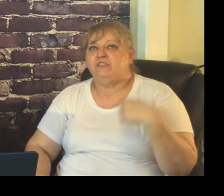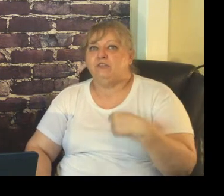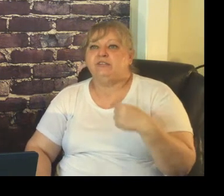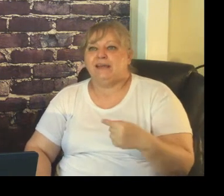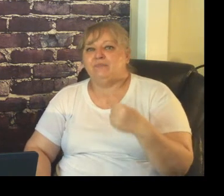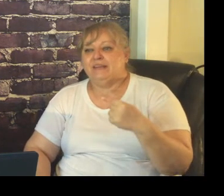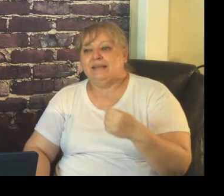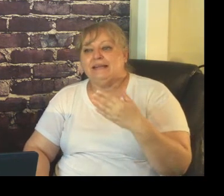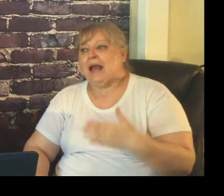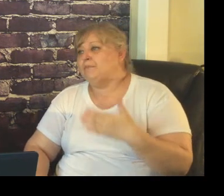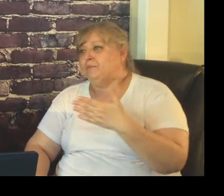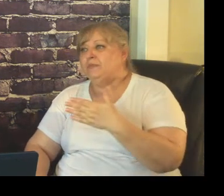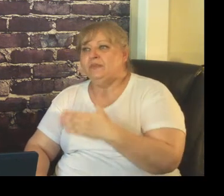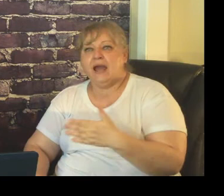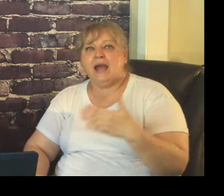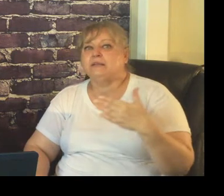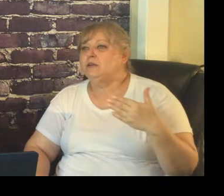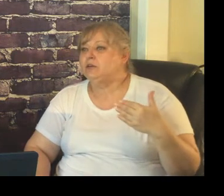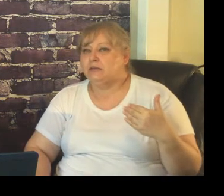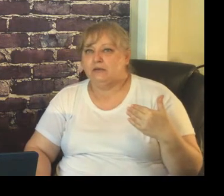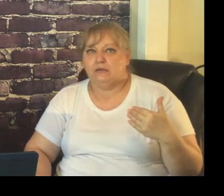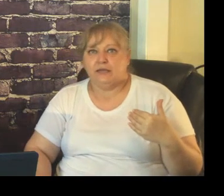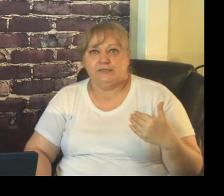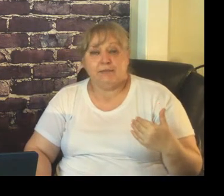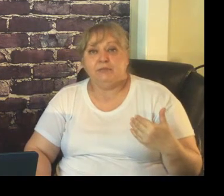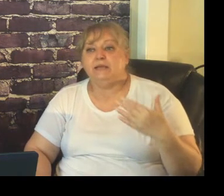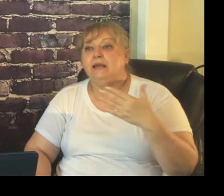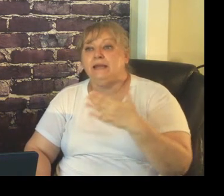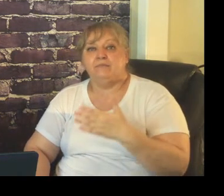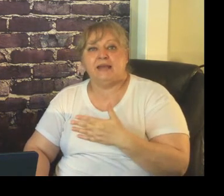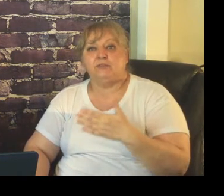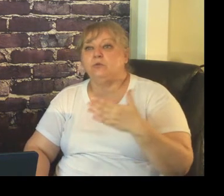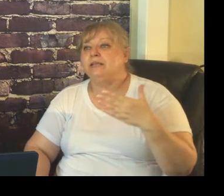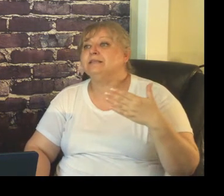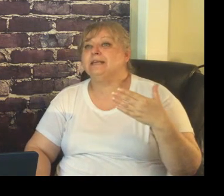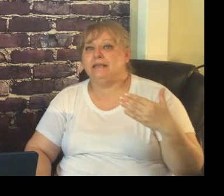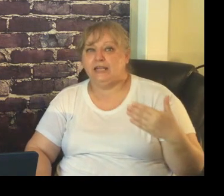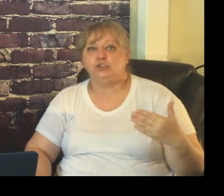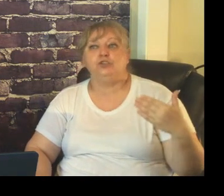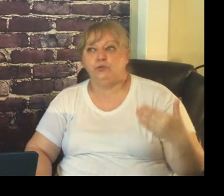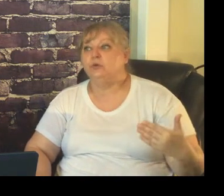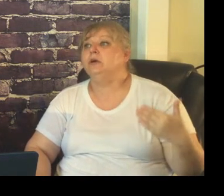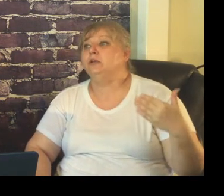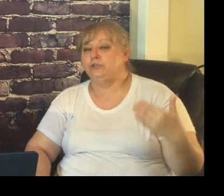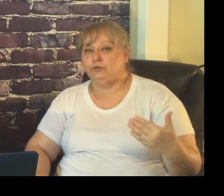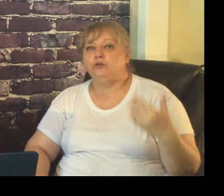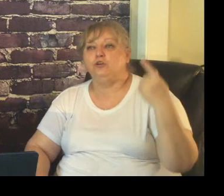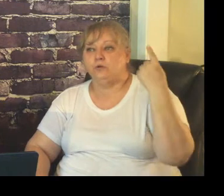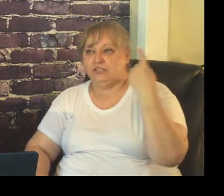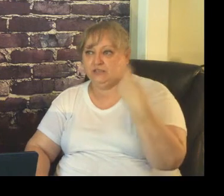there is something that I'm not accepting and I'm not ready to let you do you will see it